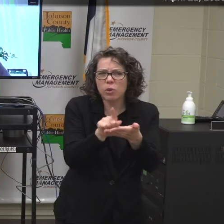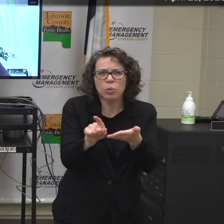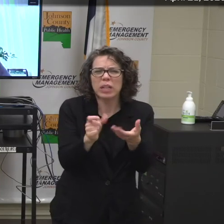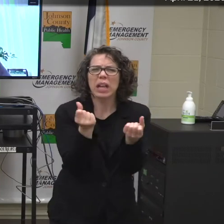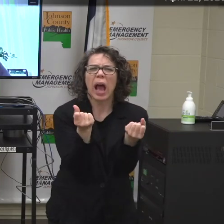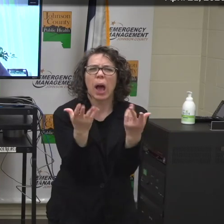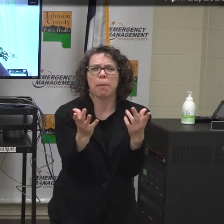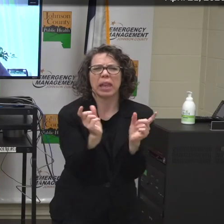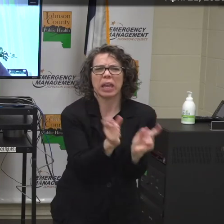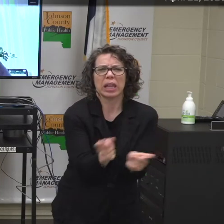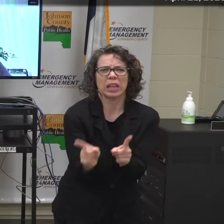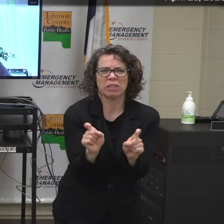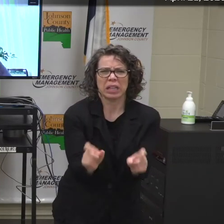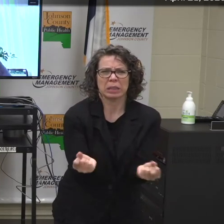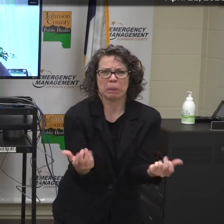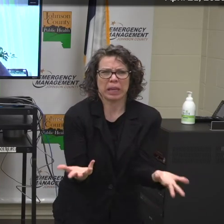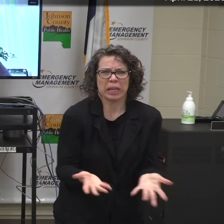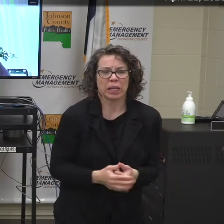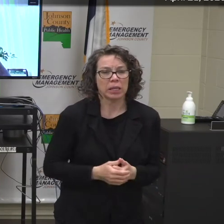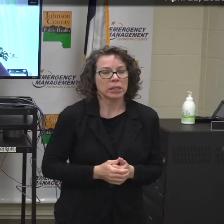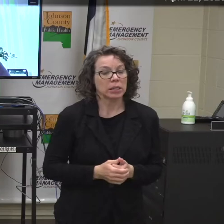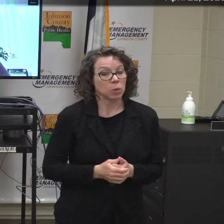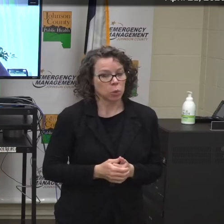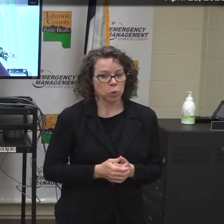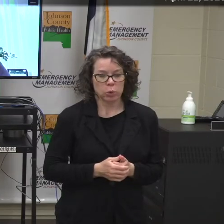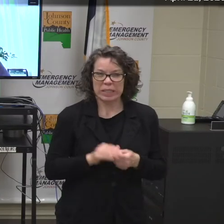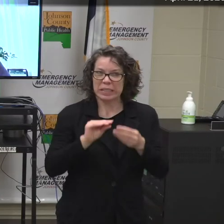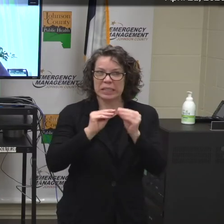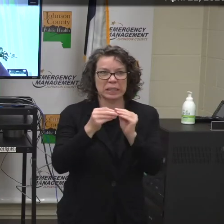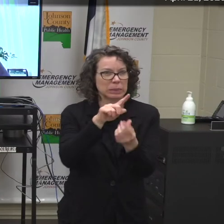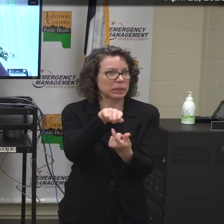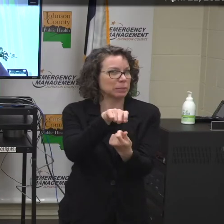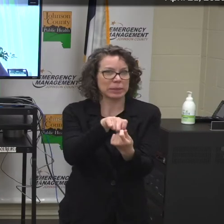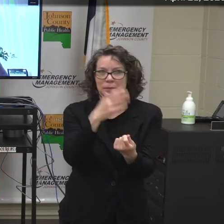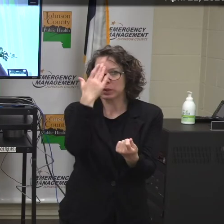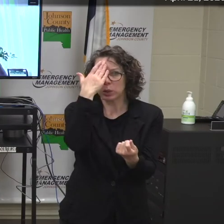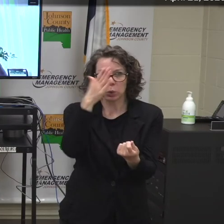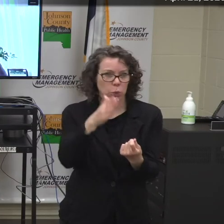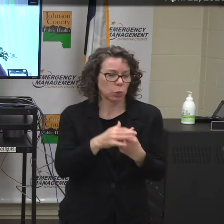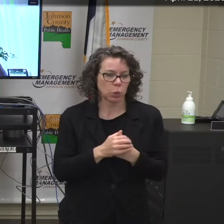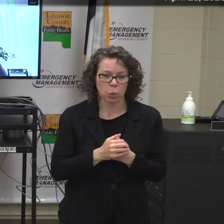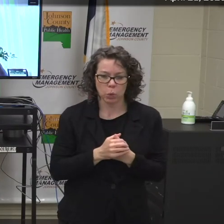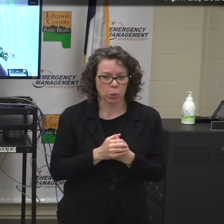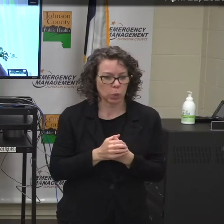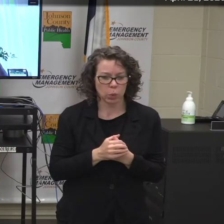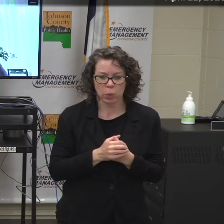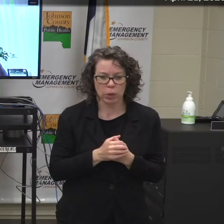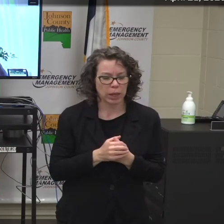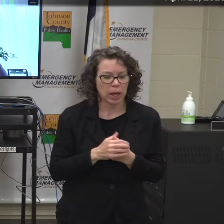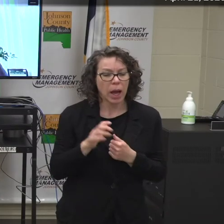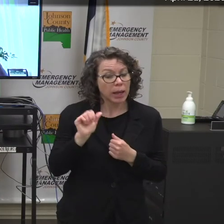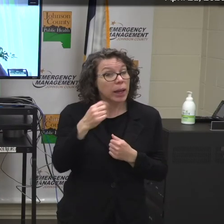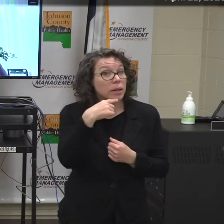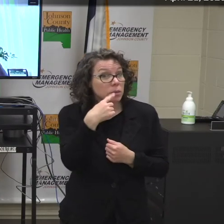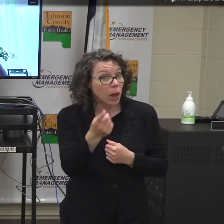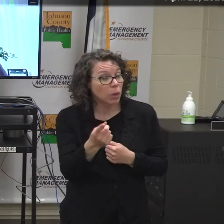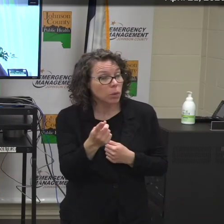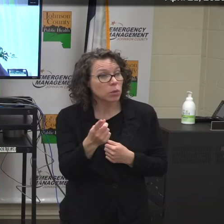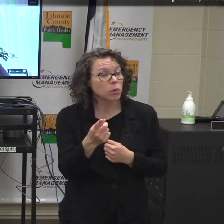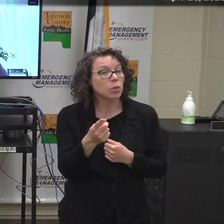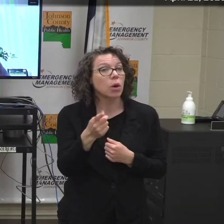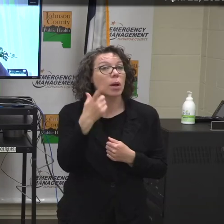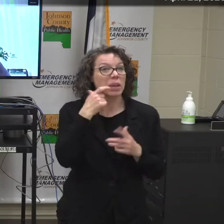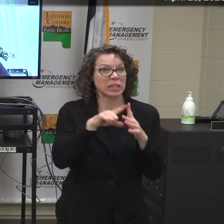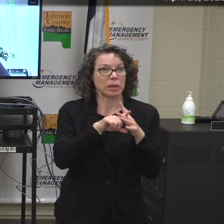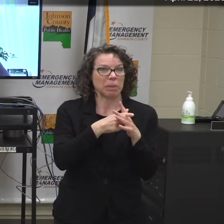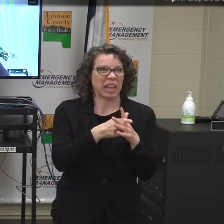mercy? I do not have an estimate of how many we are conducting, uh, in a week at mercy. I can tell you that since this